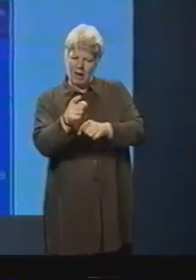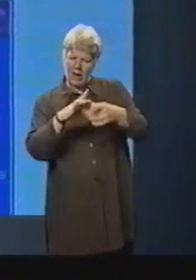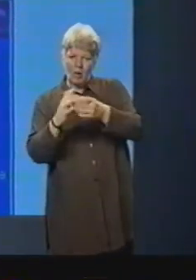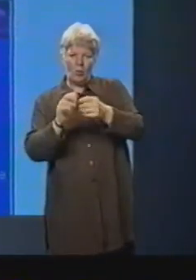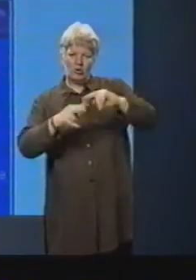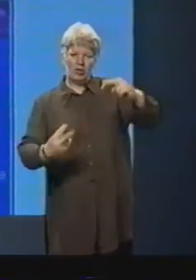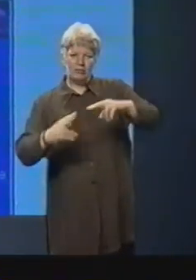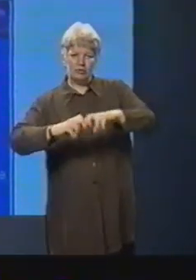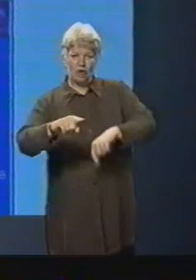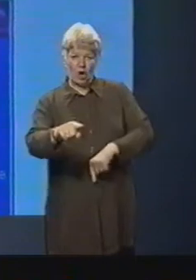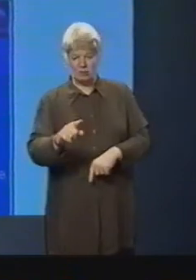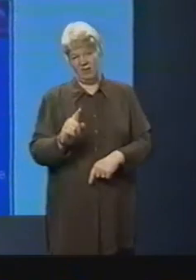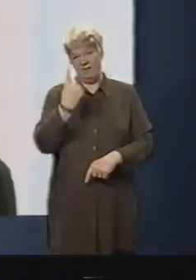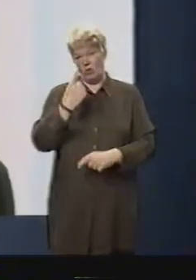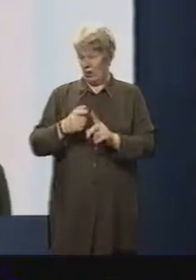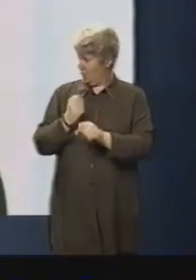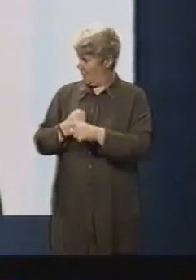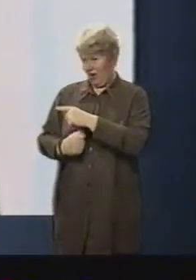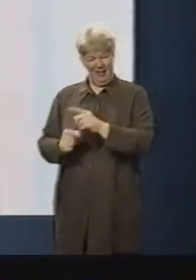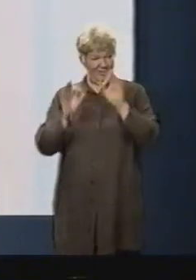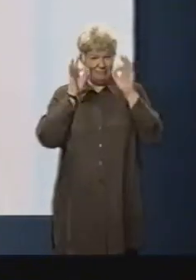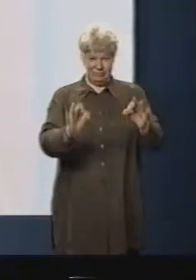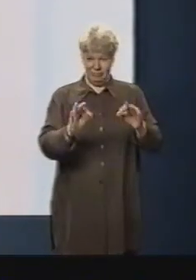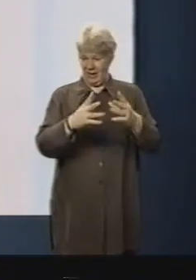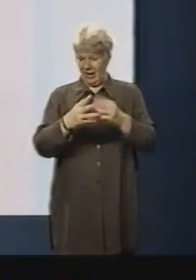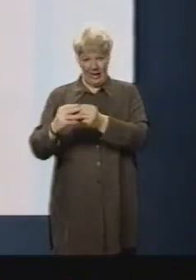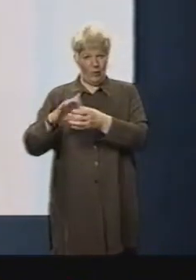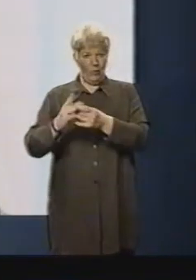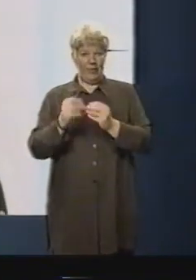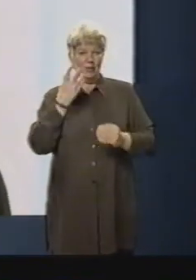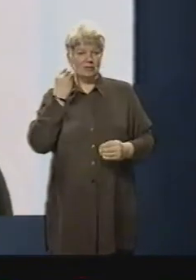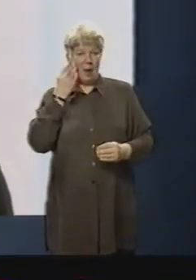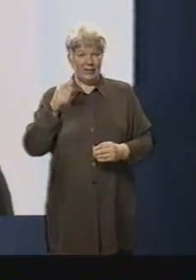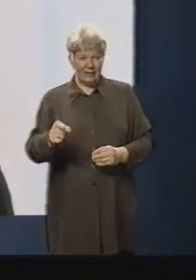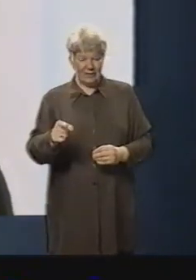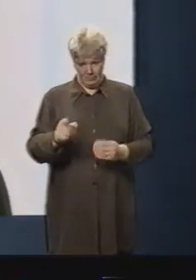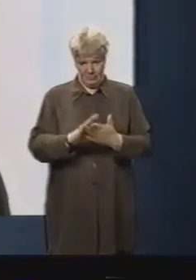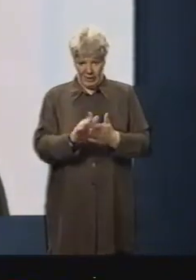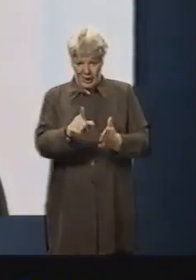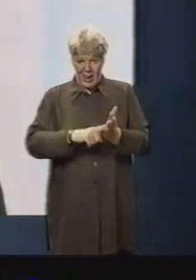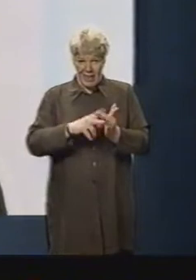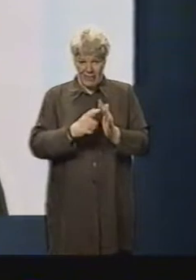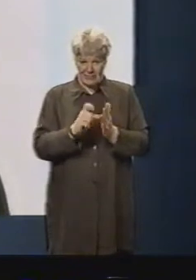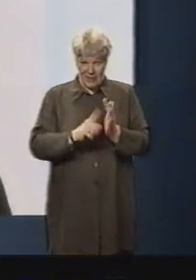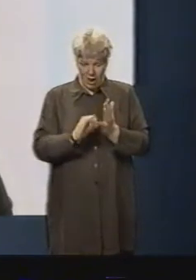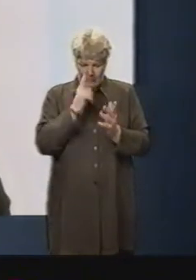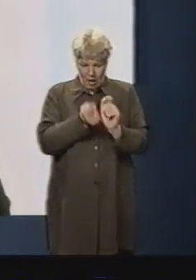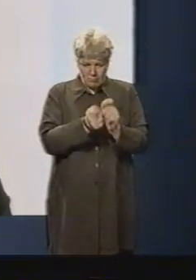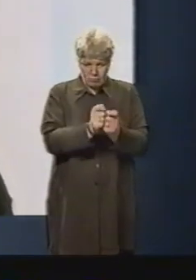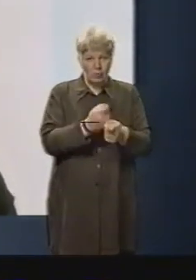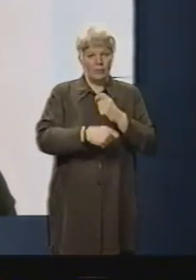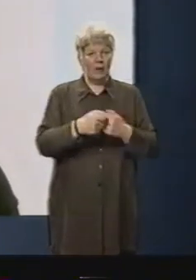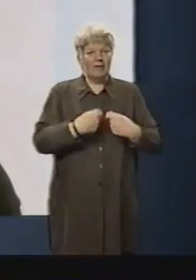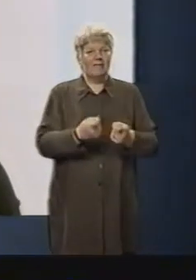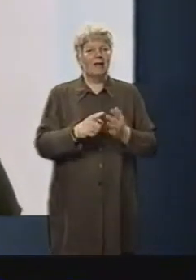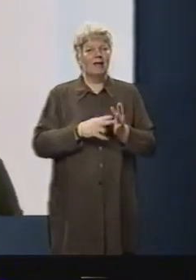research. The first scenario is a mirror of what we've just seen in the film, modification of liver cells to produce insulin. And as you go